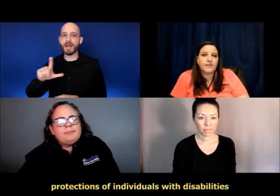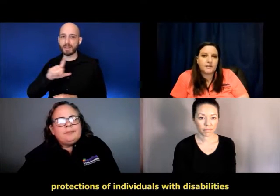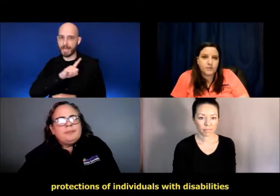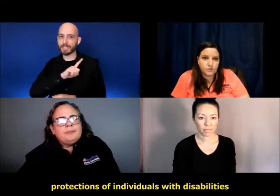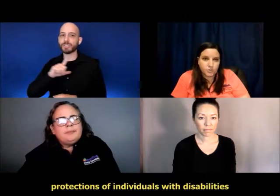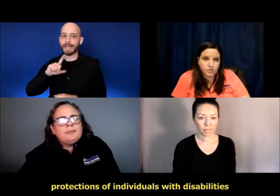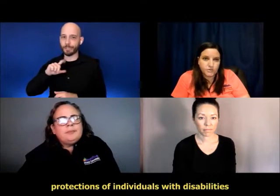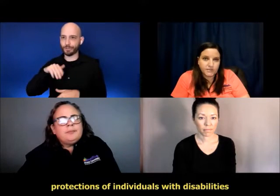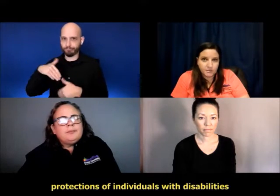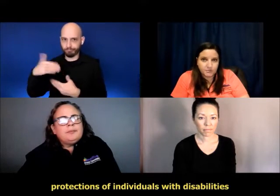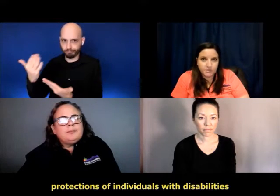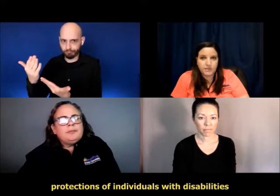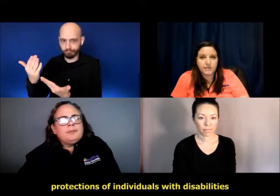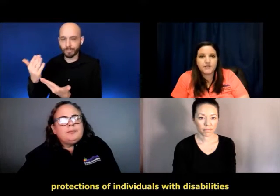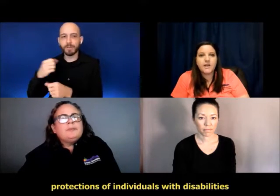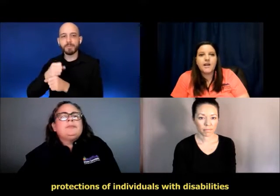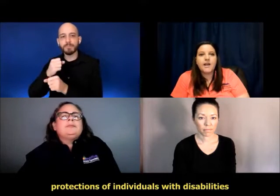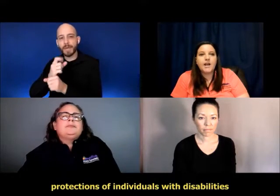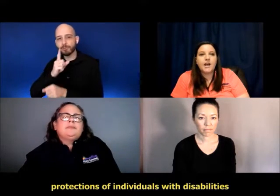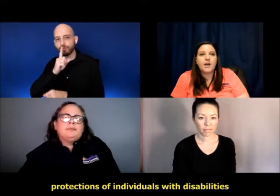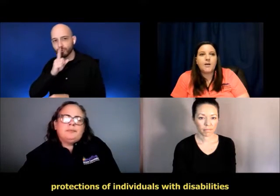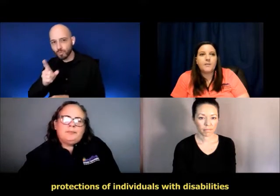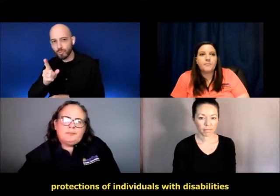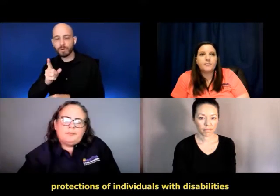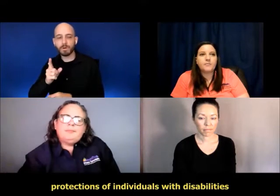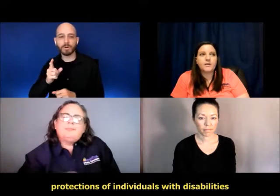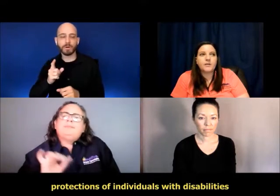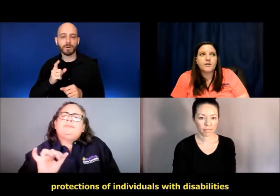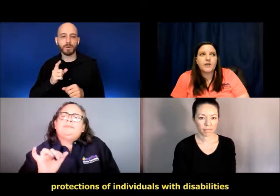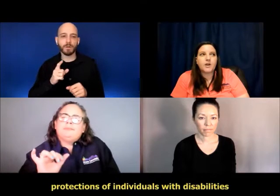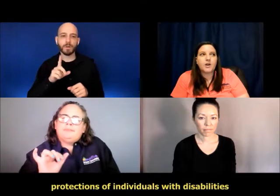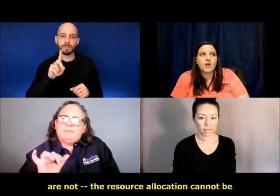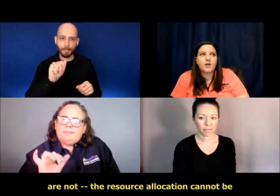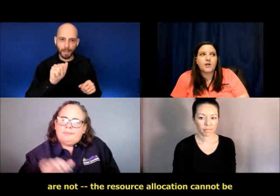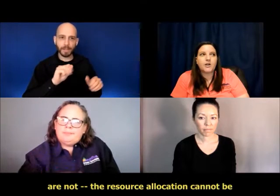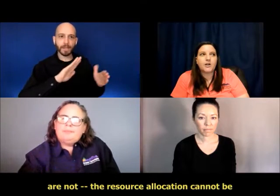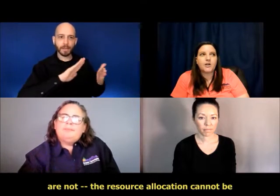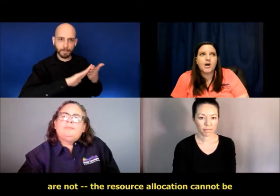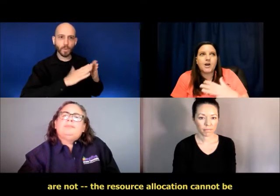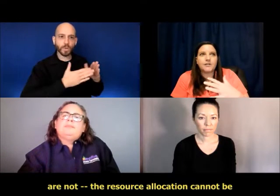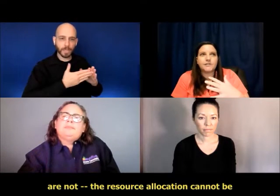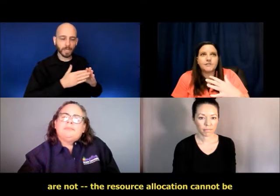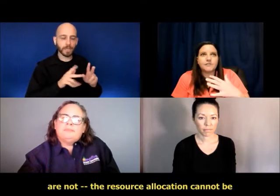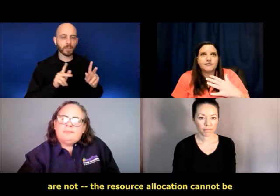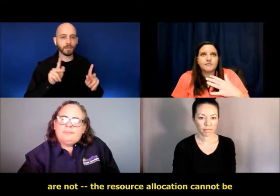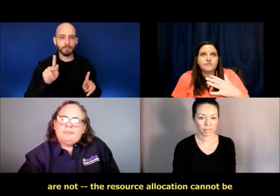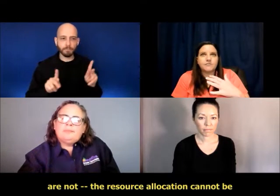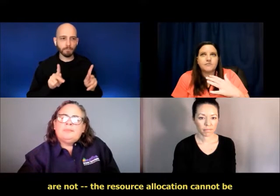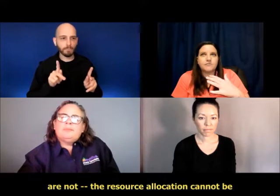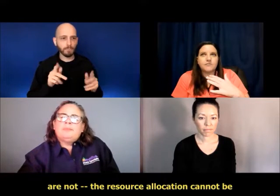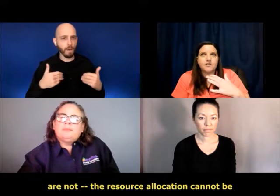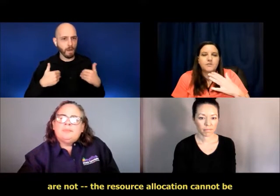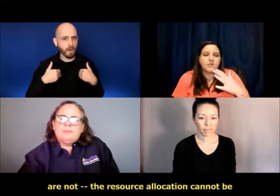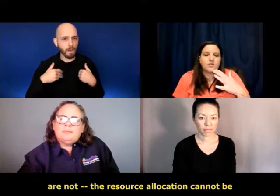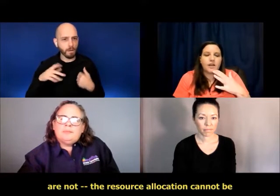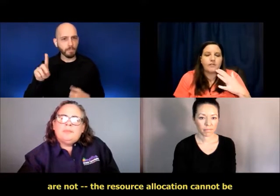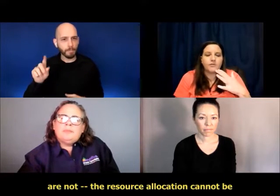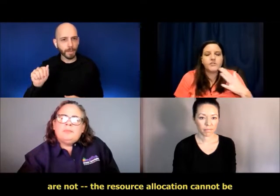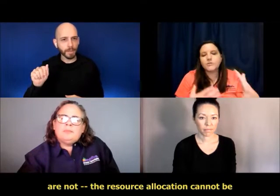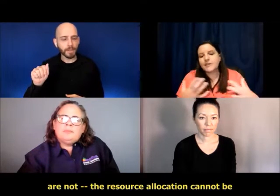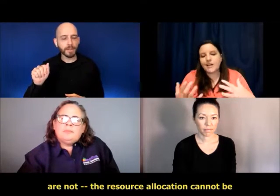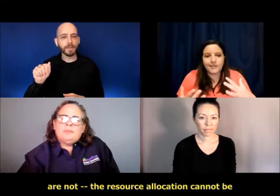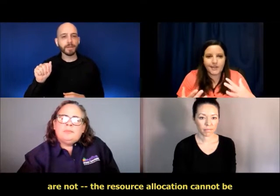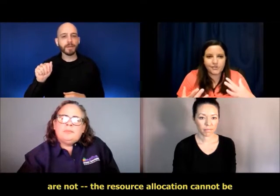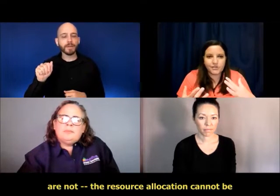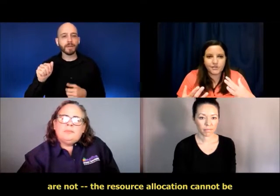of individuals with disabilities, um, are not, the, the